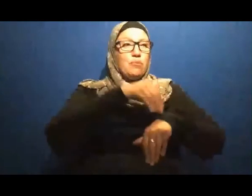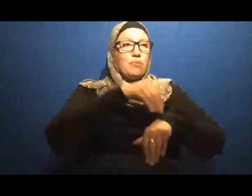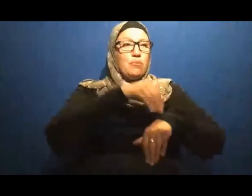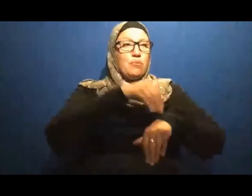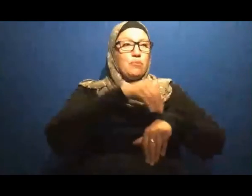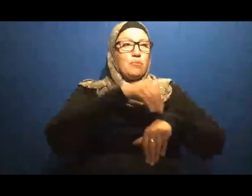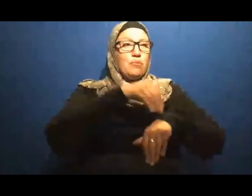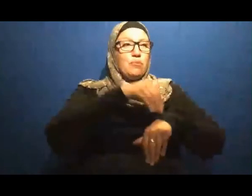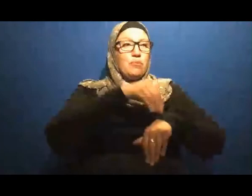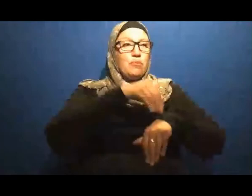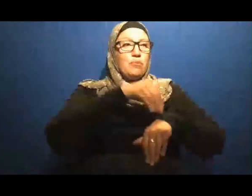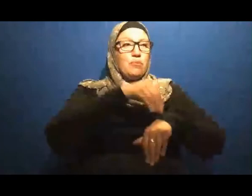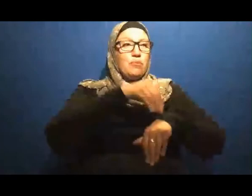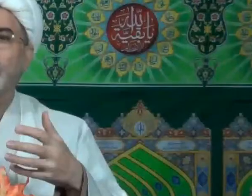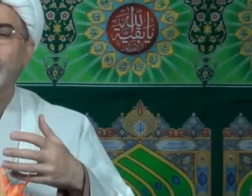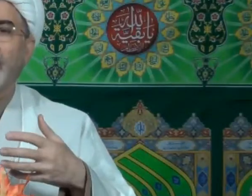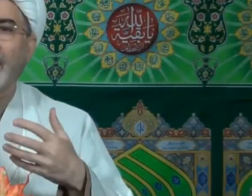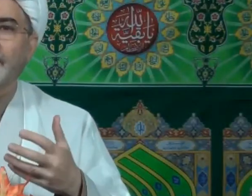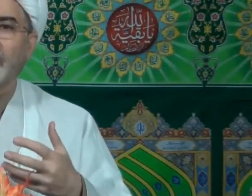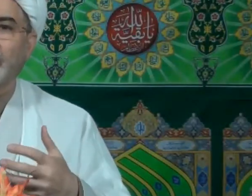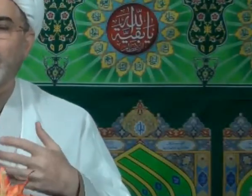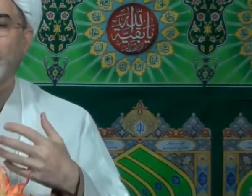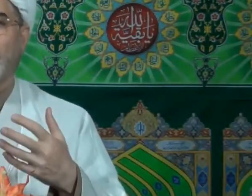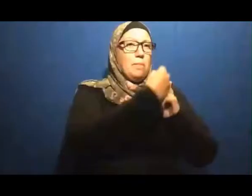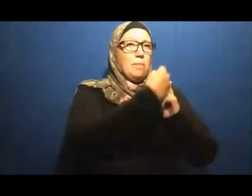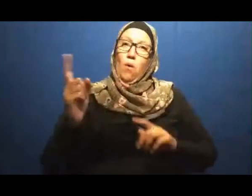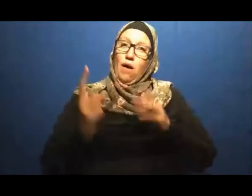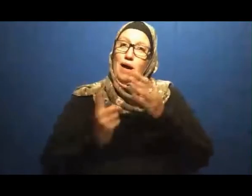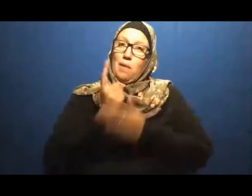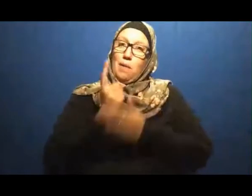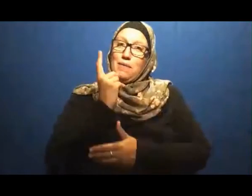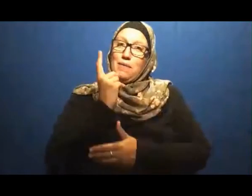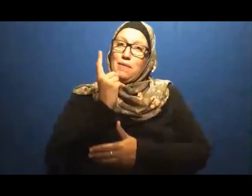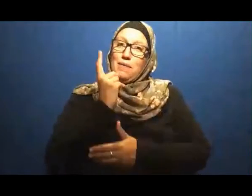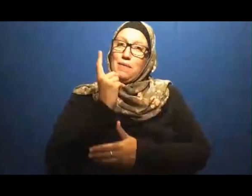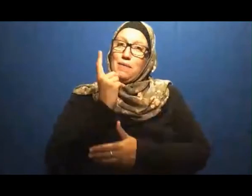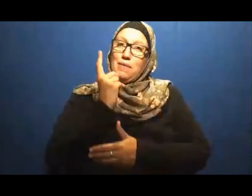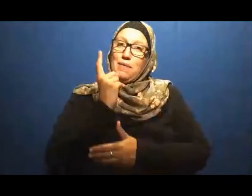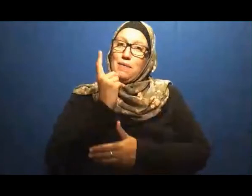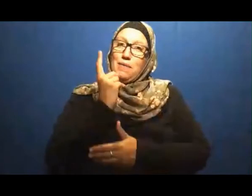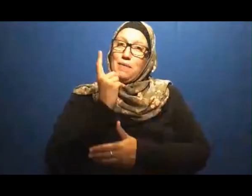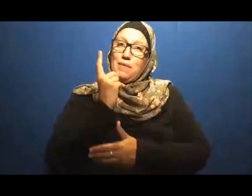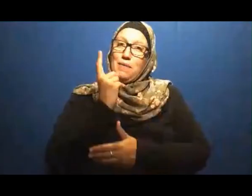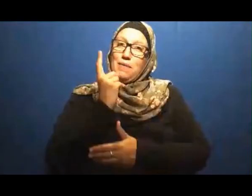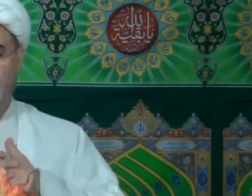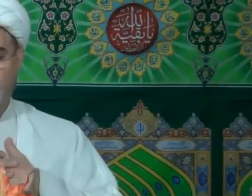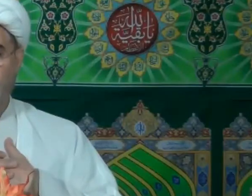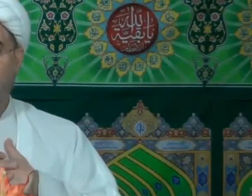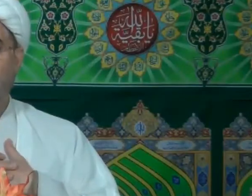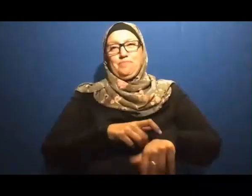Is affecting us Two things Usually happen To us simultaneously It affects our body